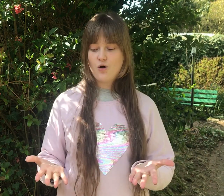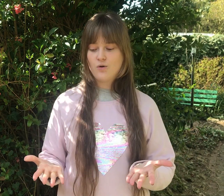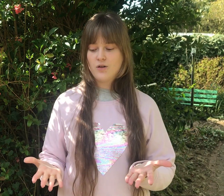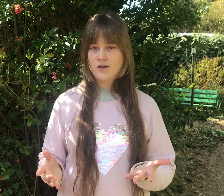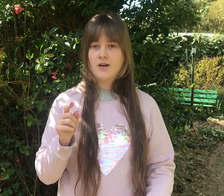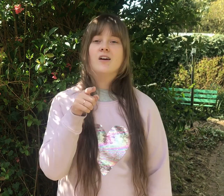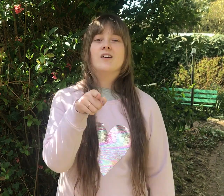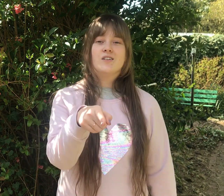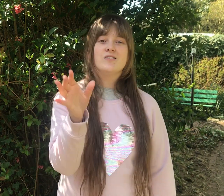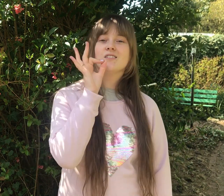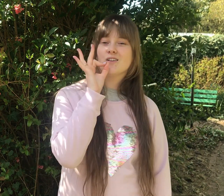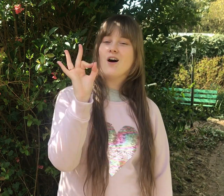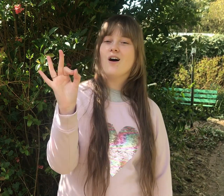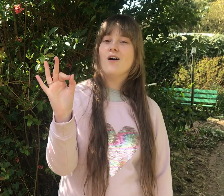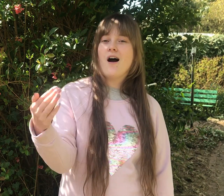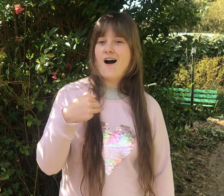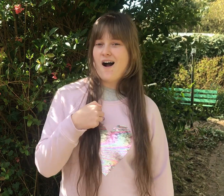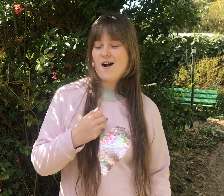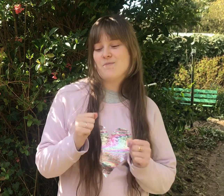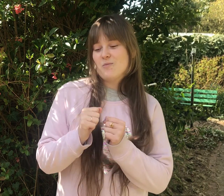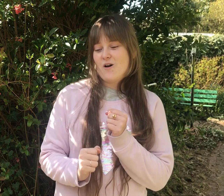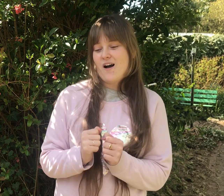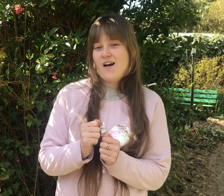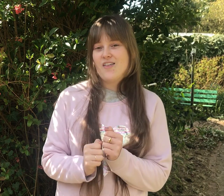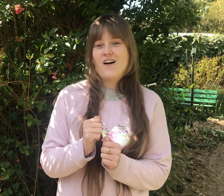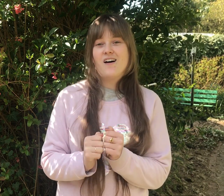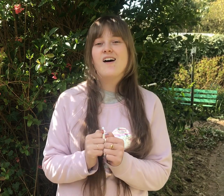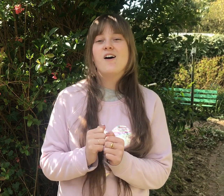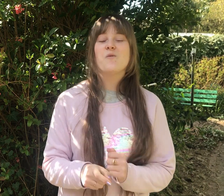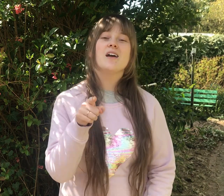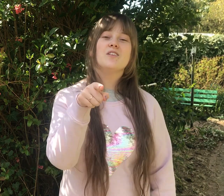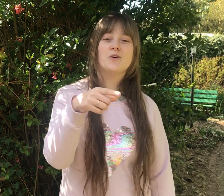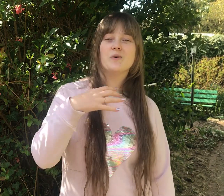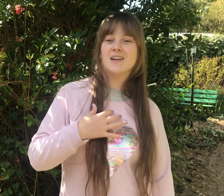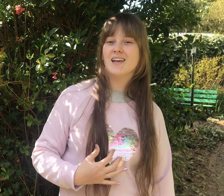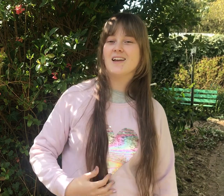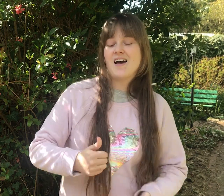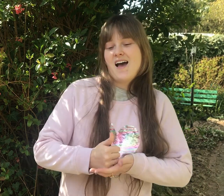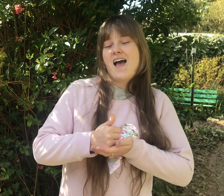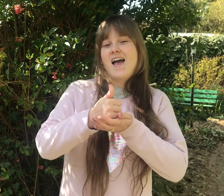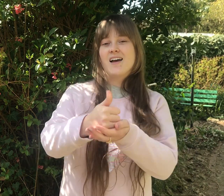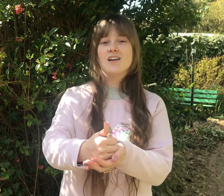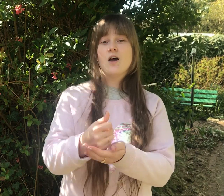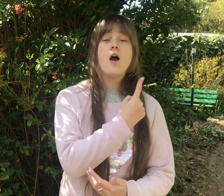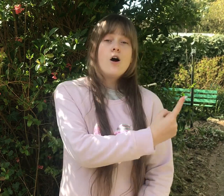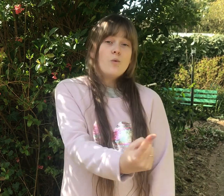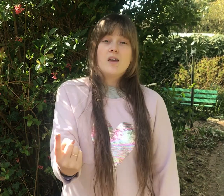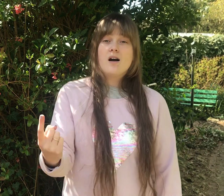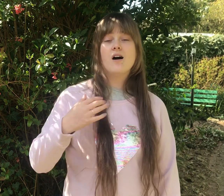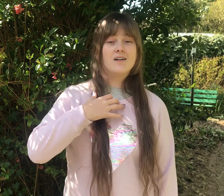You just Call on me Brother When you Need a We all